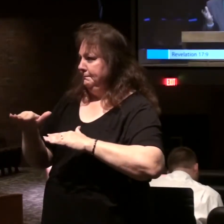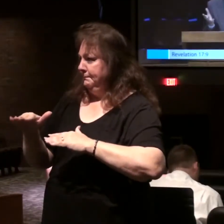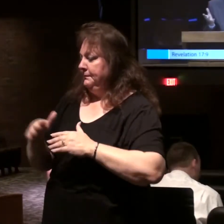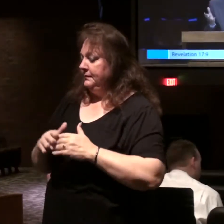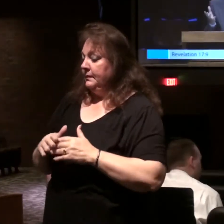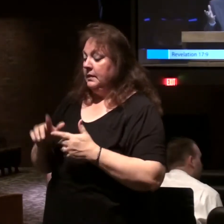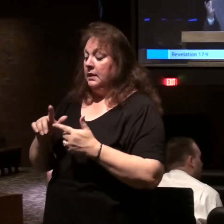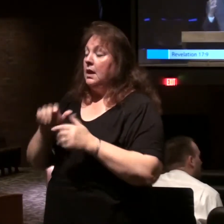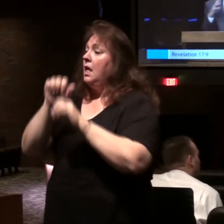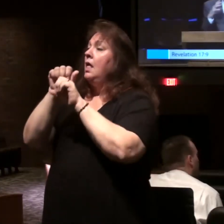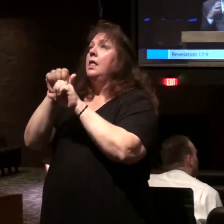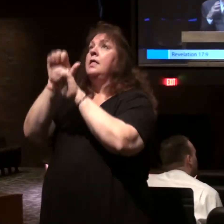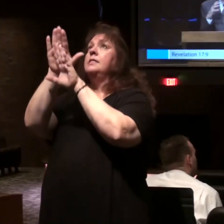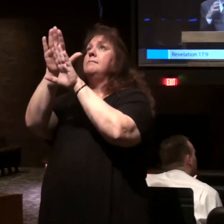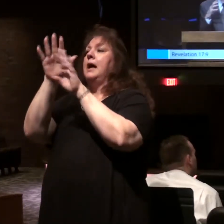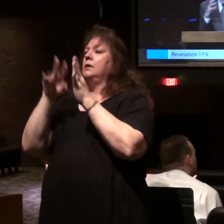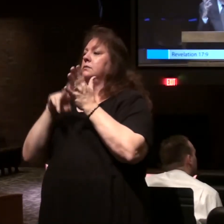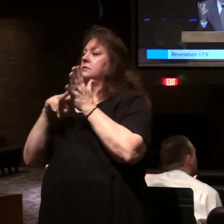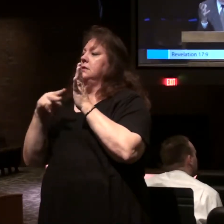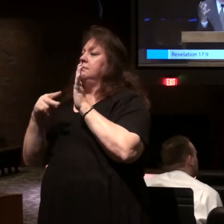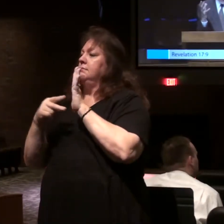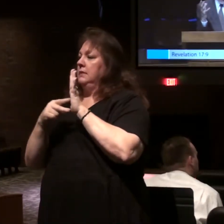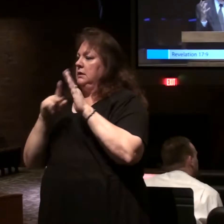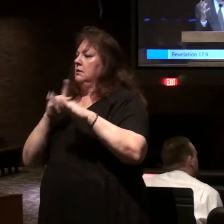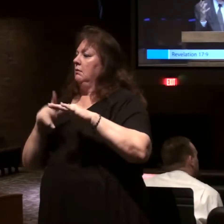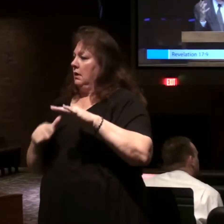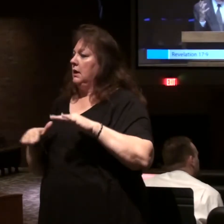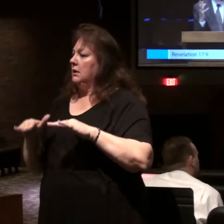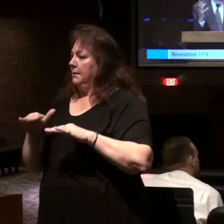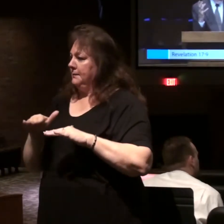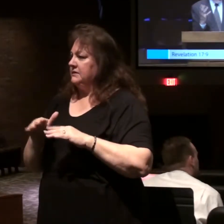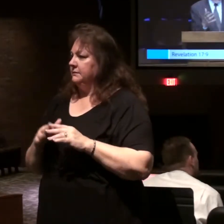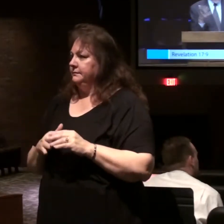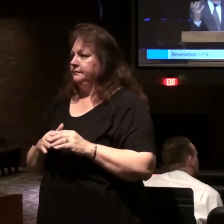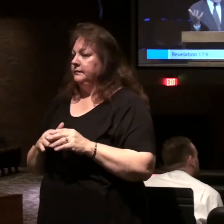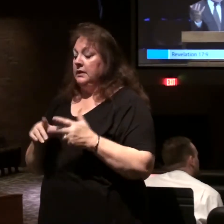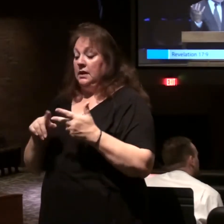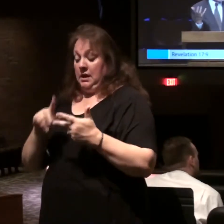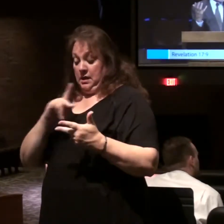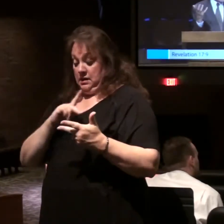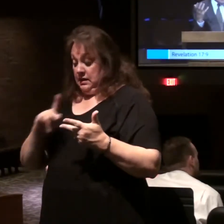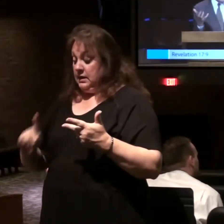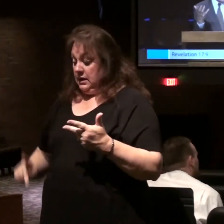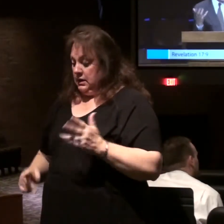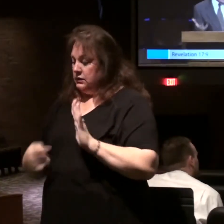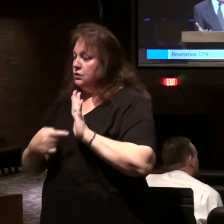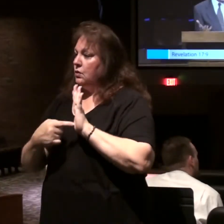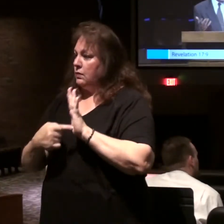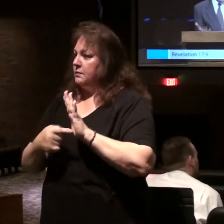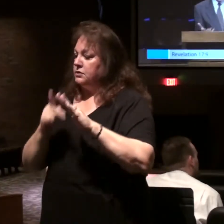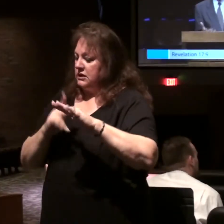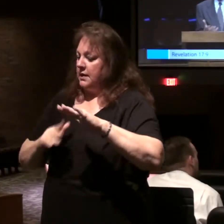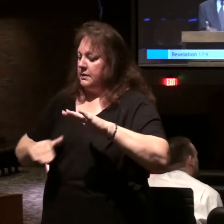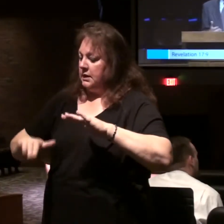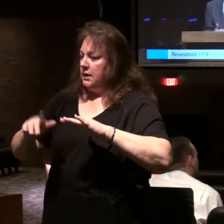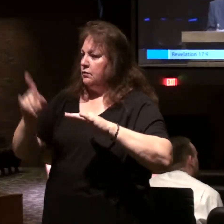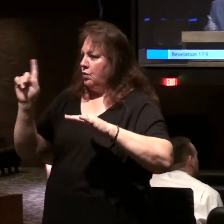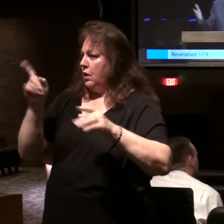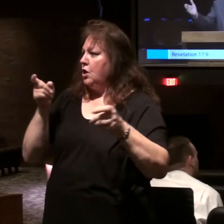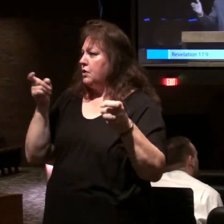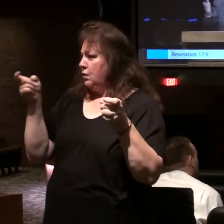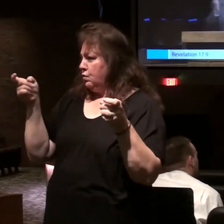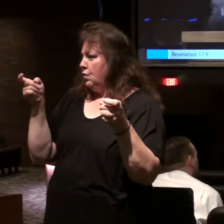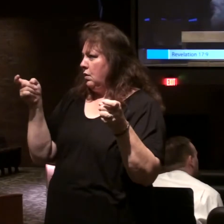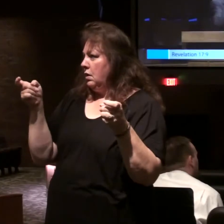the mountains represent kingdoms the kings represent the kingdoms they rule over